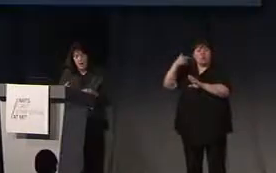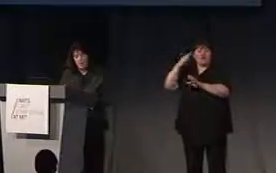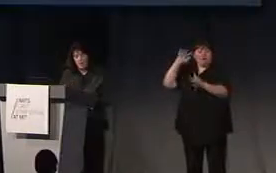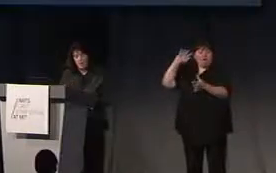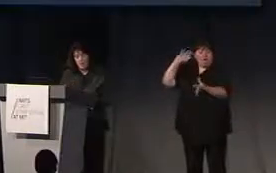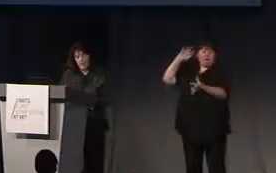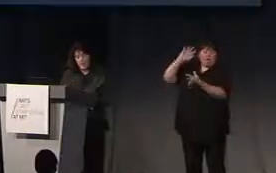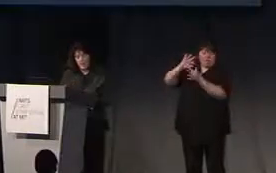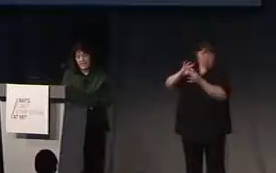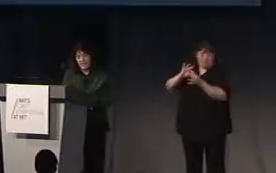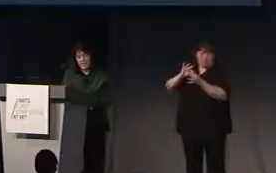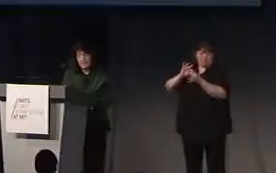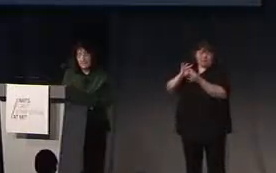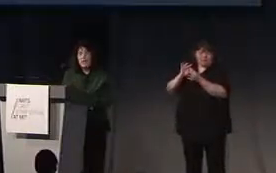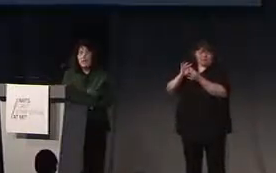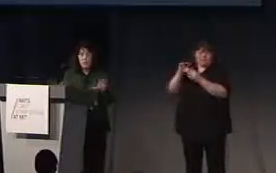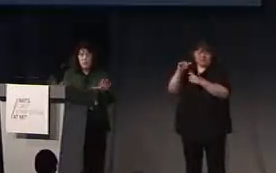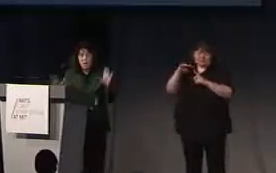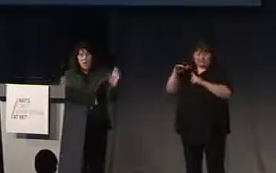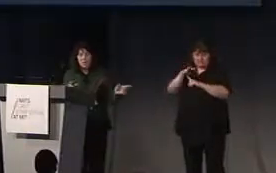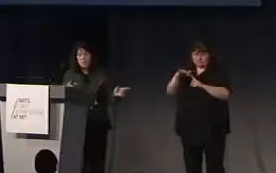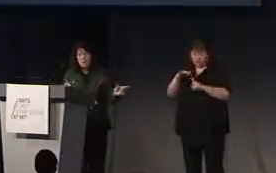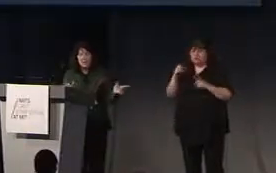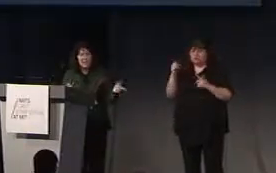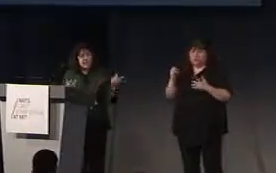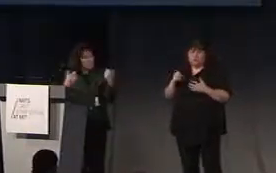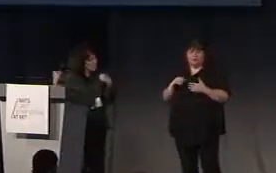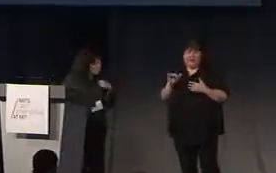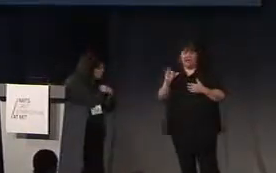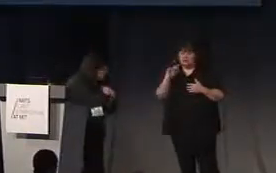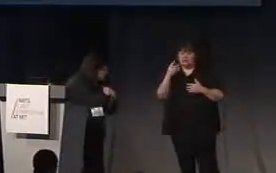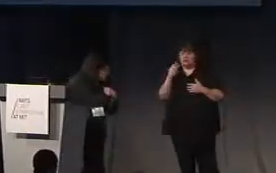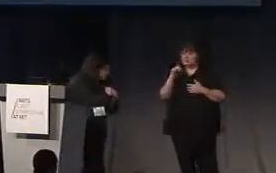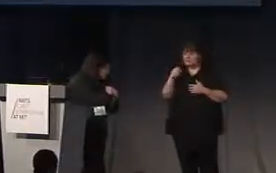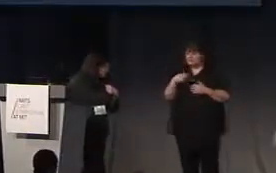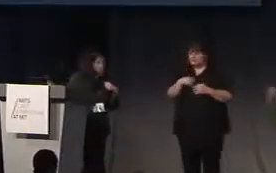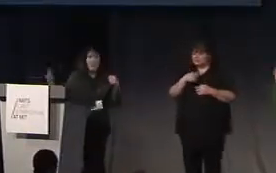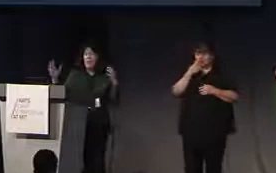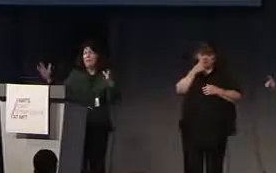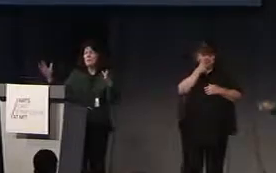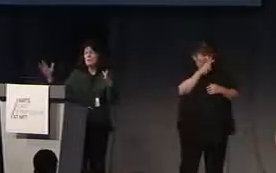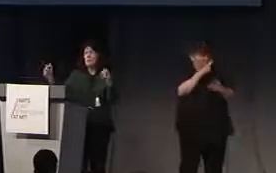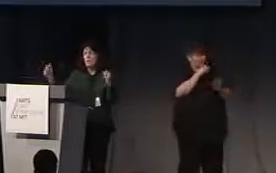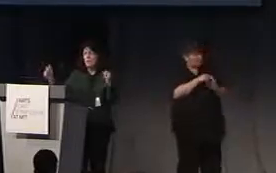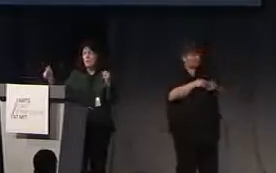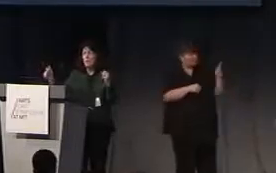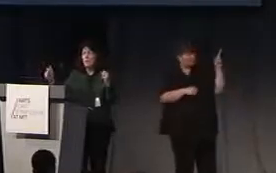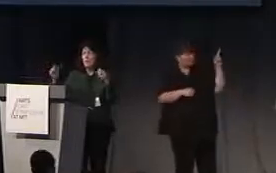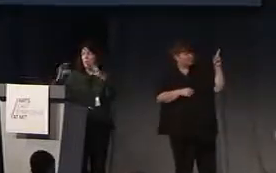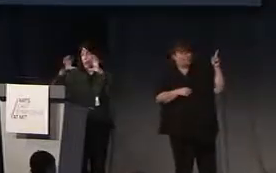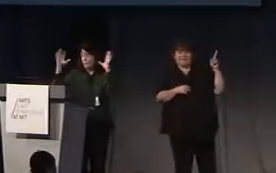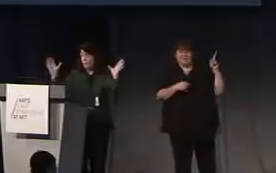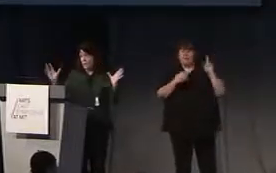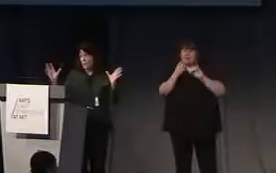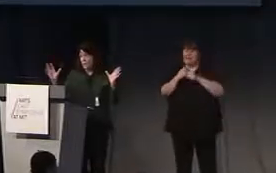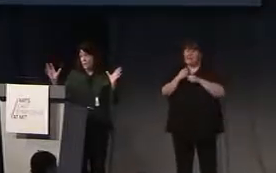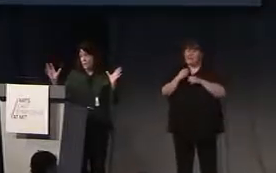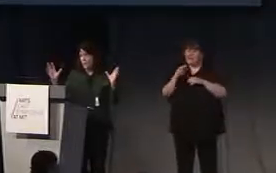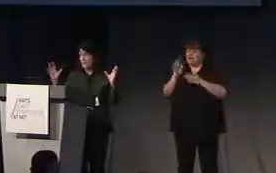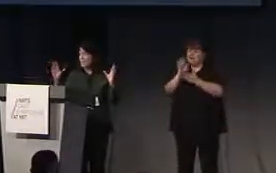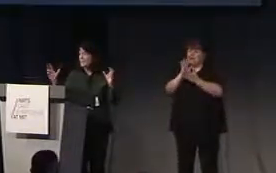operate in this space? So as Tomas was saying, could you turn on the video? We asked him to make a video of